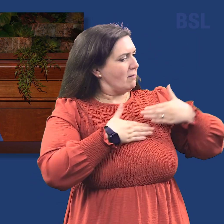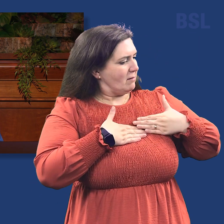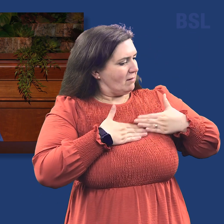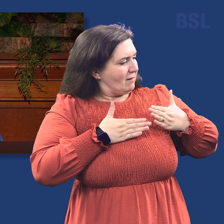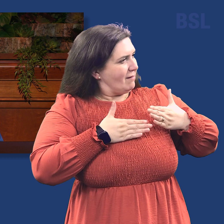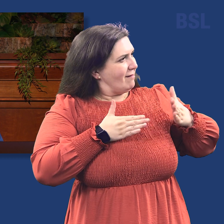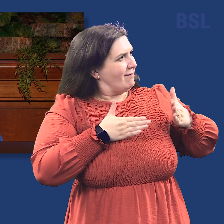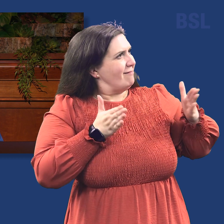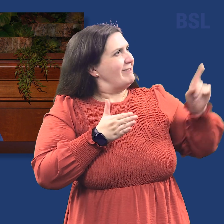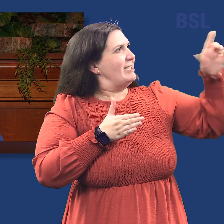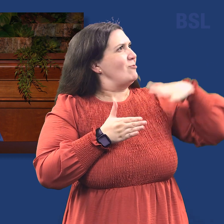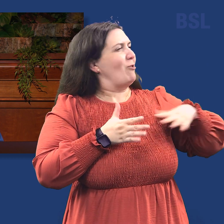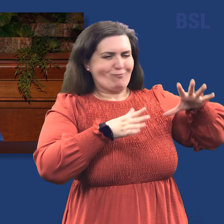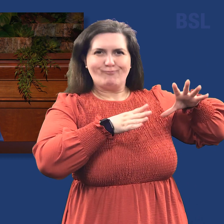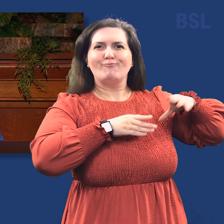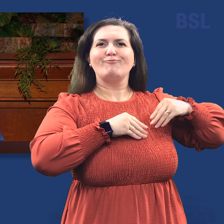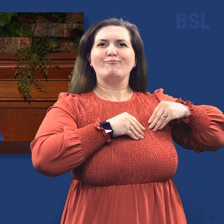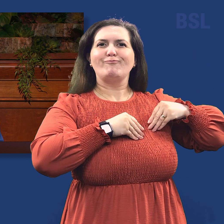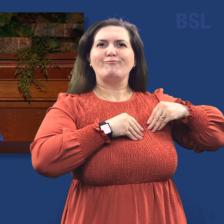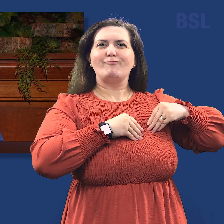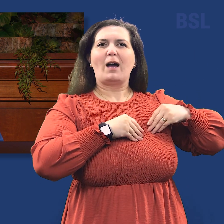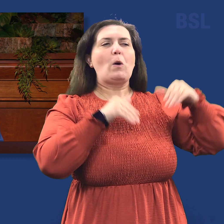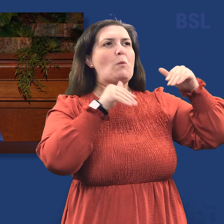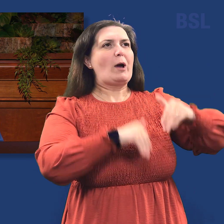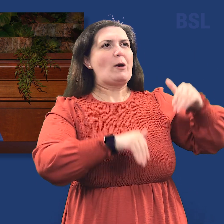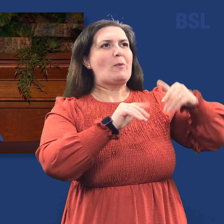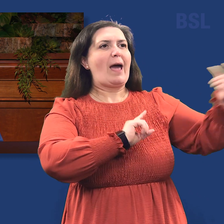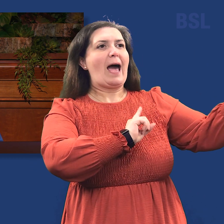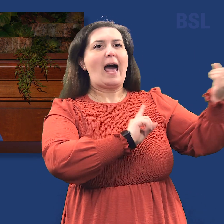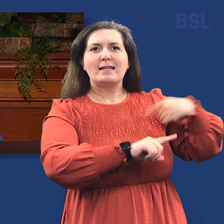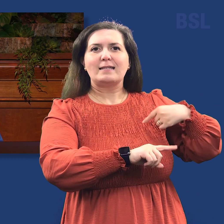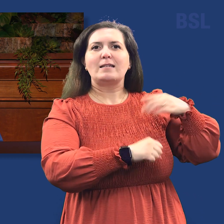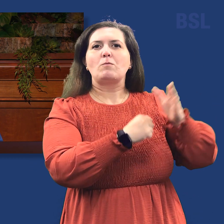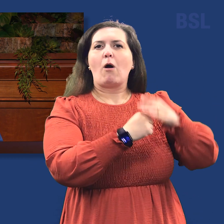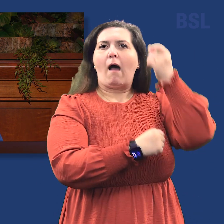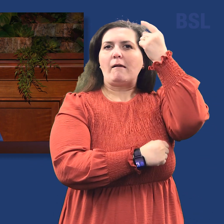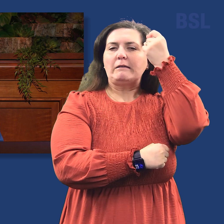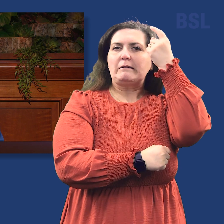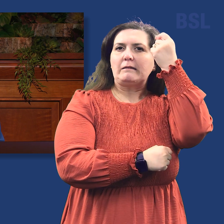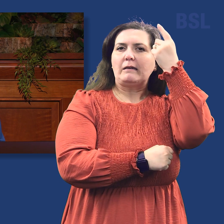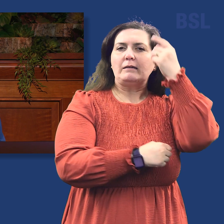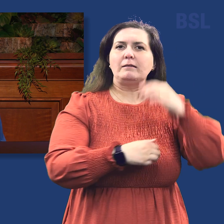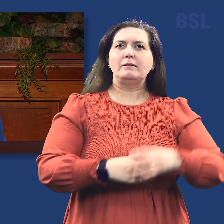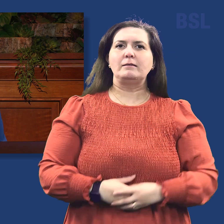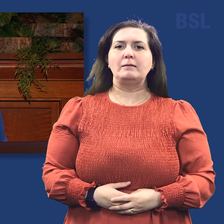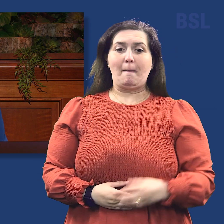seek to do His will and wait for answers that will help us understand. My own change of heart